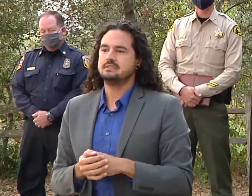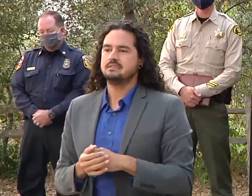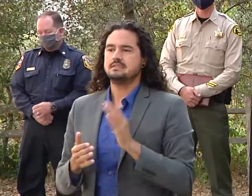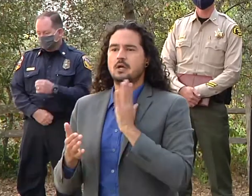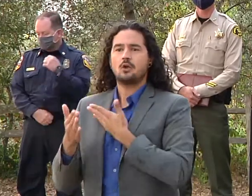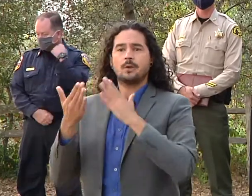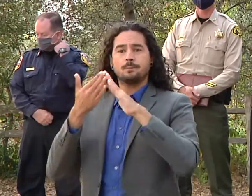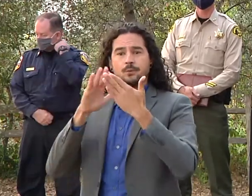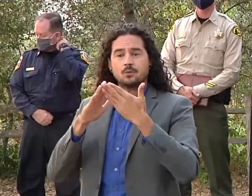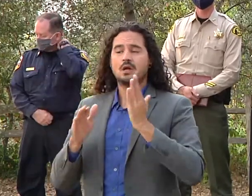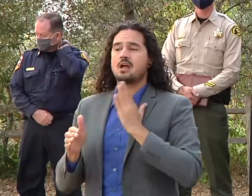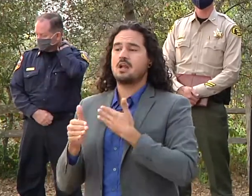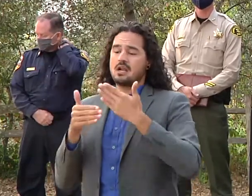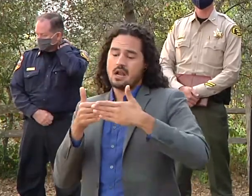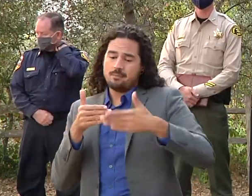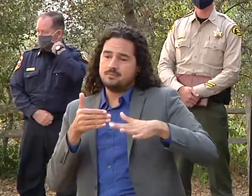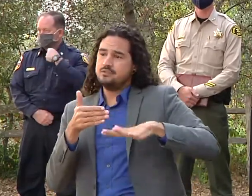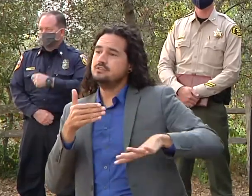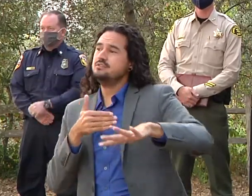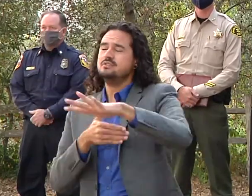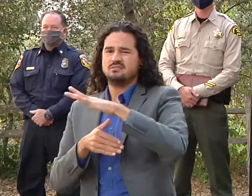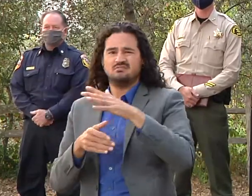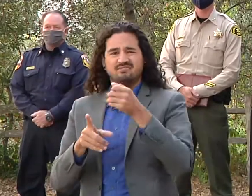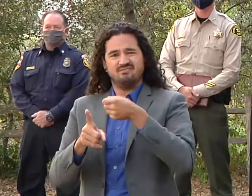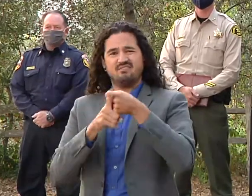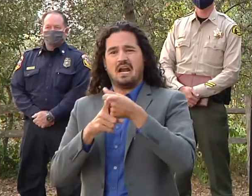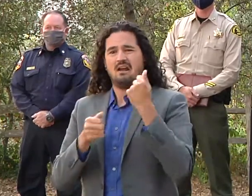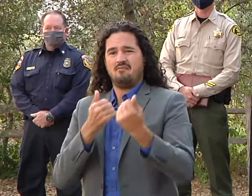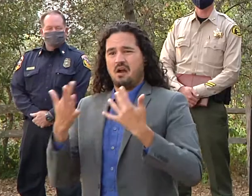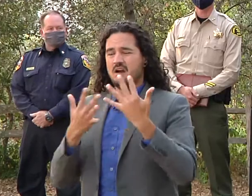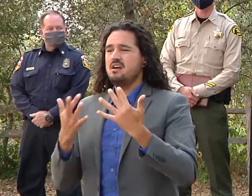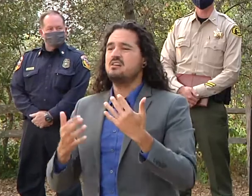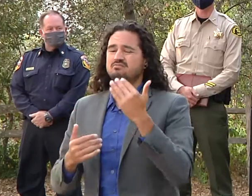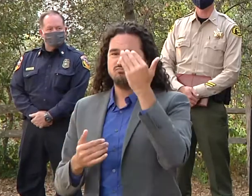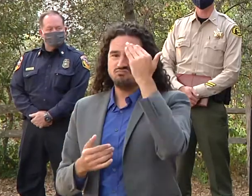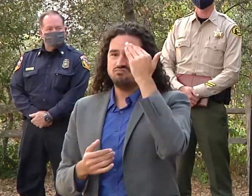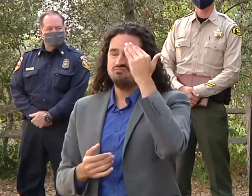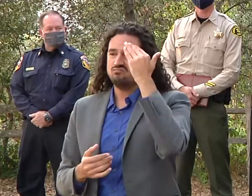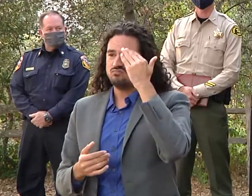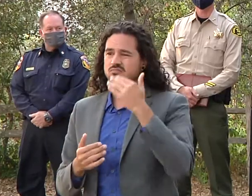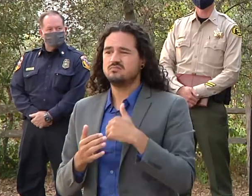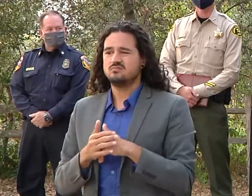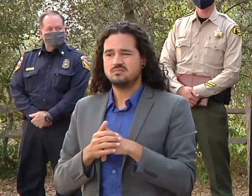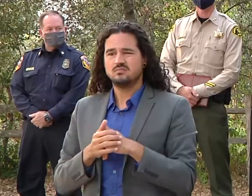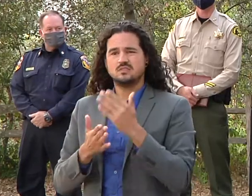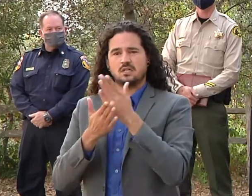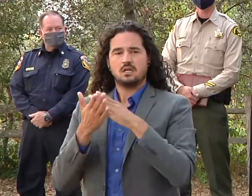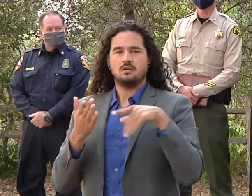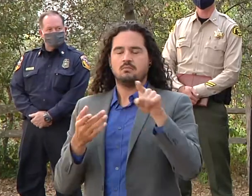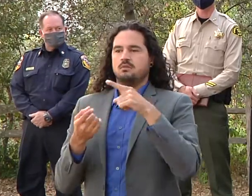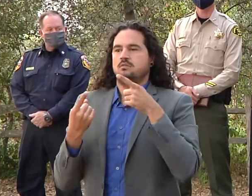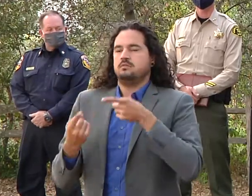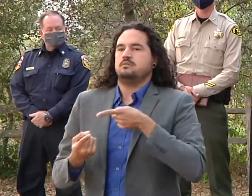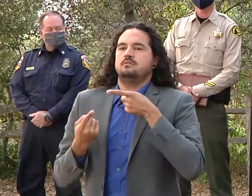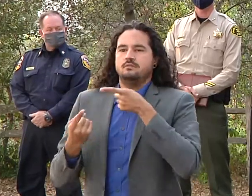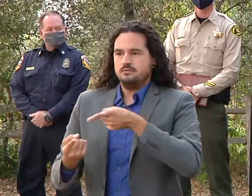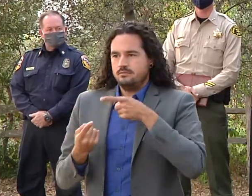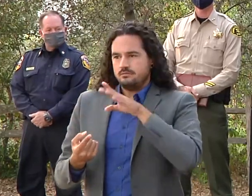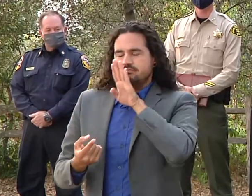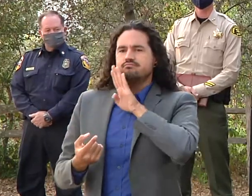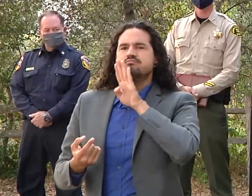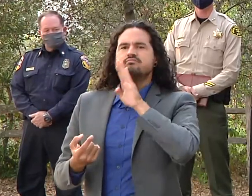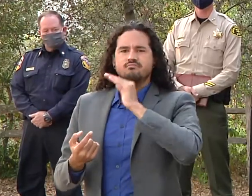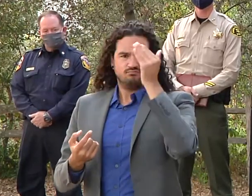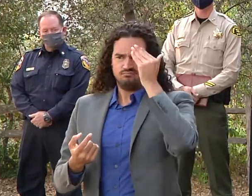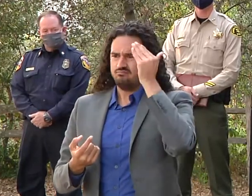we know that there has definitely been um some hardships it's it's hard we know to be patient when it feels